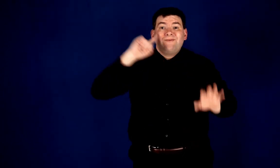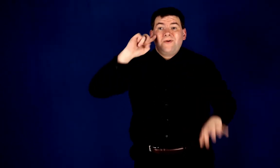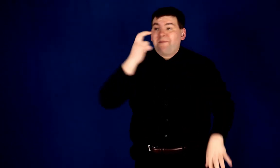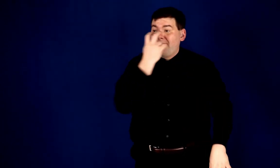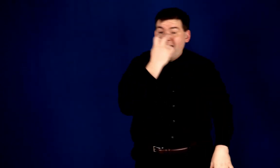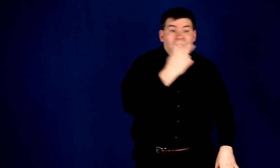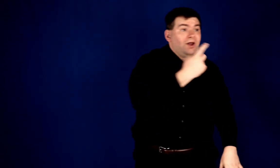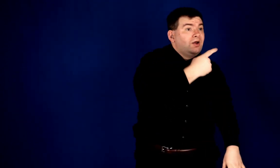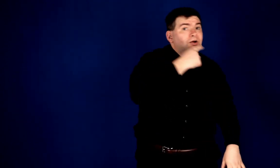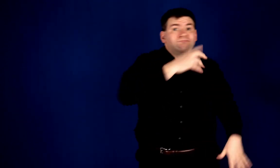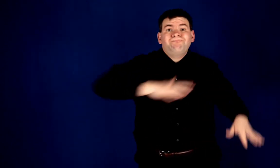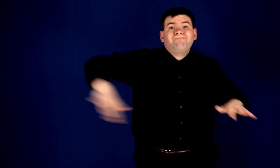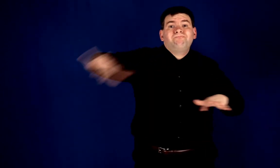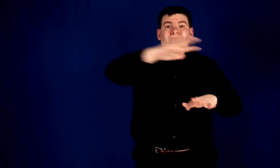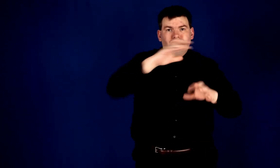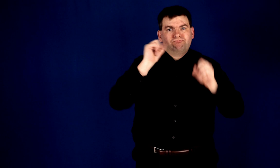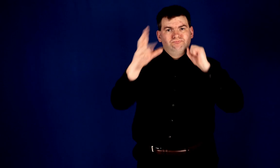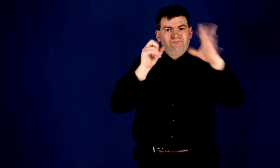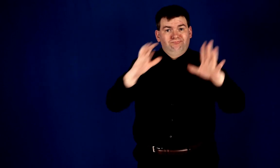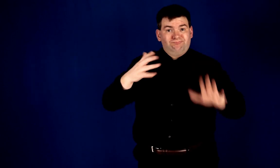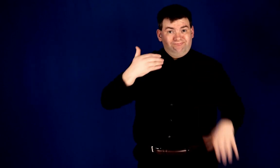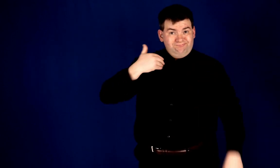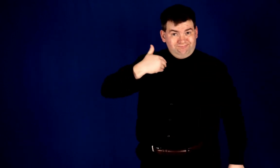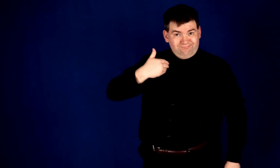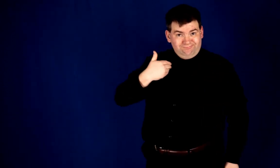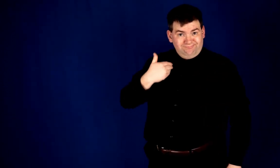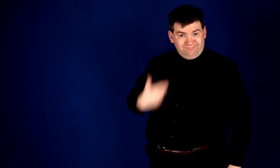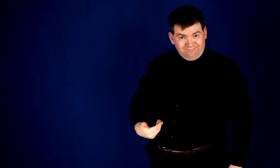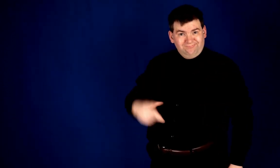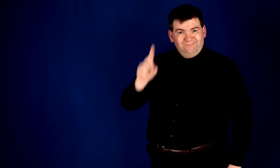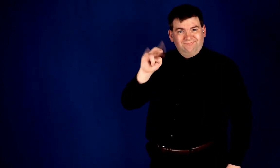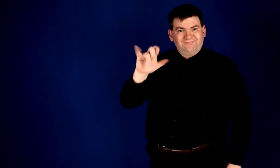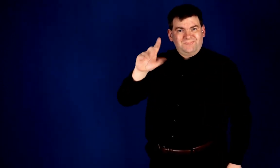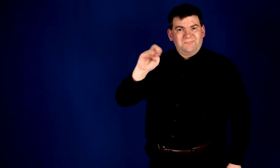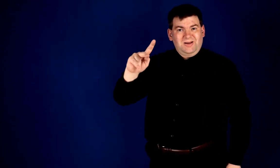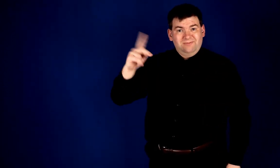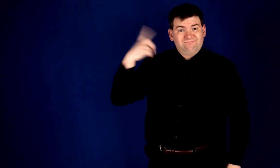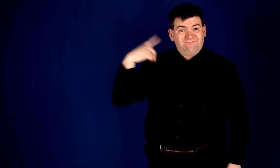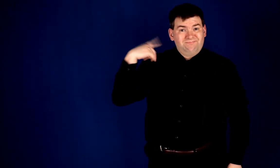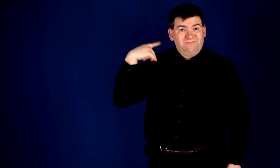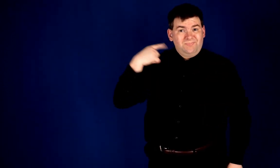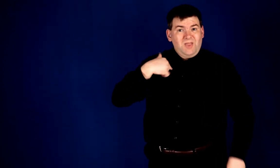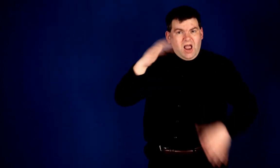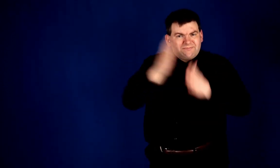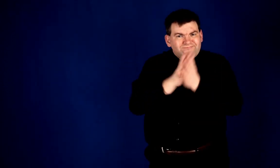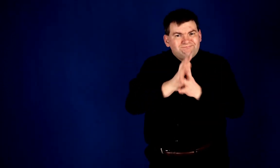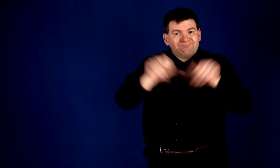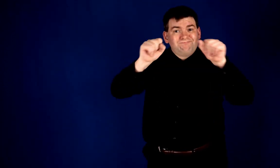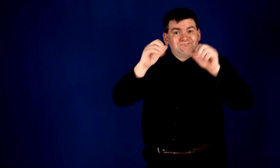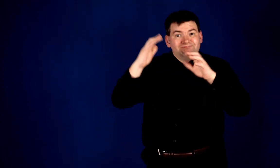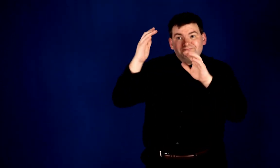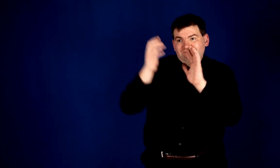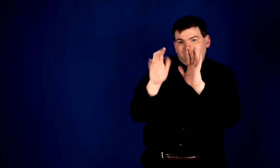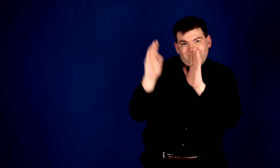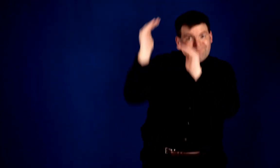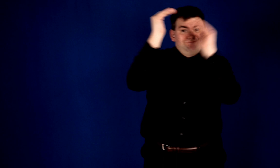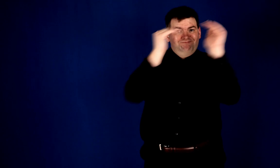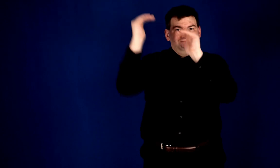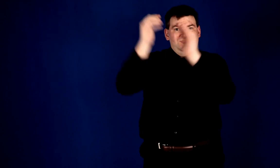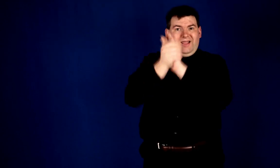community through the captivating language of American Sign Language. I am Daniel Meek, your passionate host and exceptionally talented deaf-performing